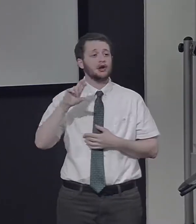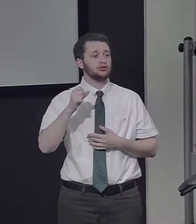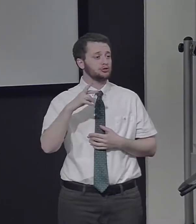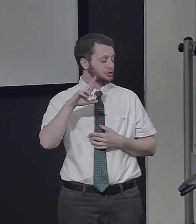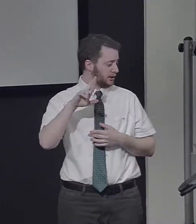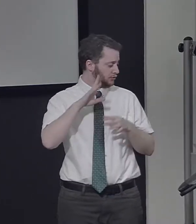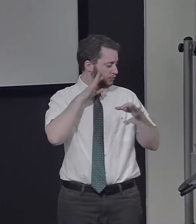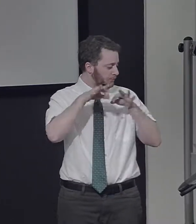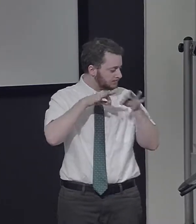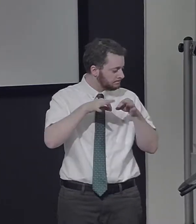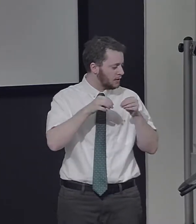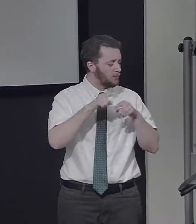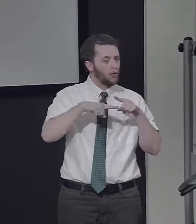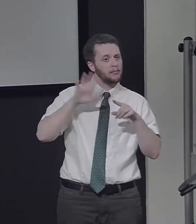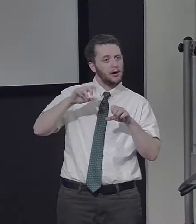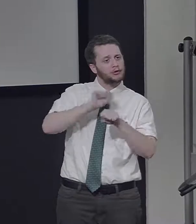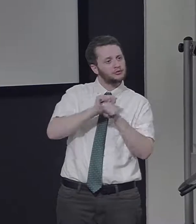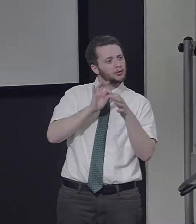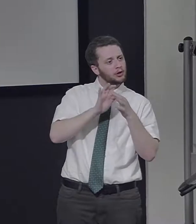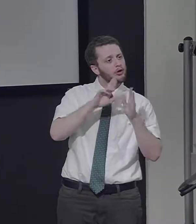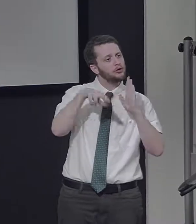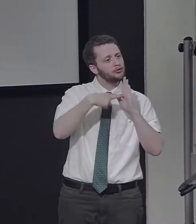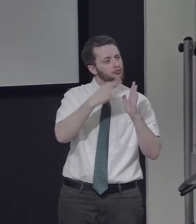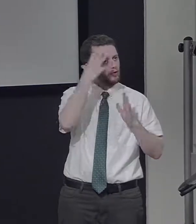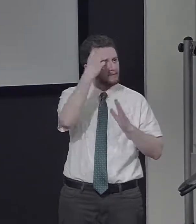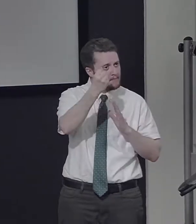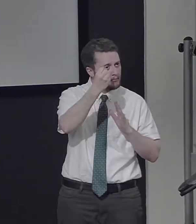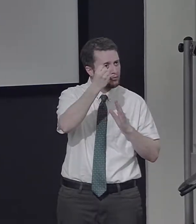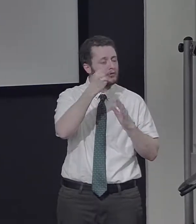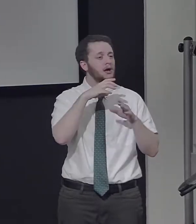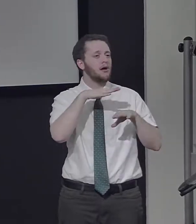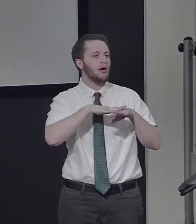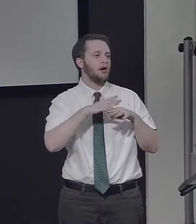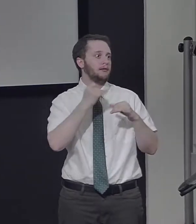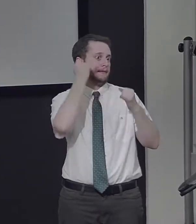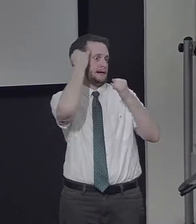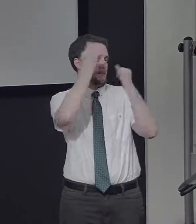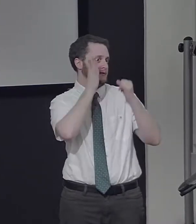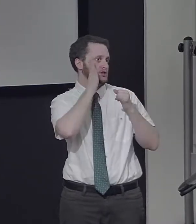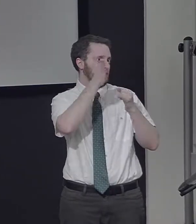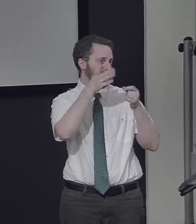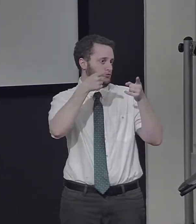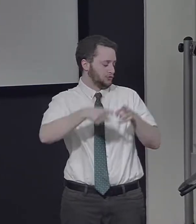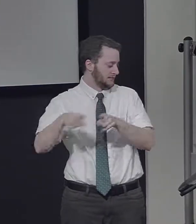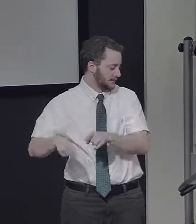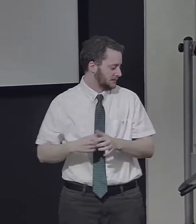Today we will learn more about Dr. Schachter's work on the role of memory in thinking about future events